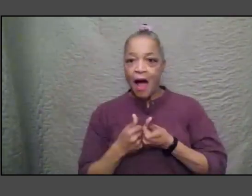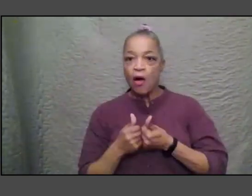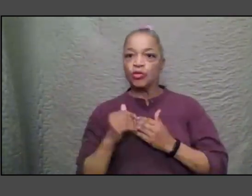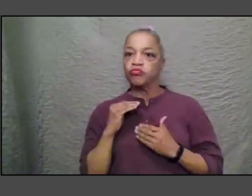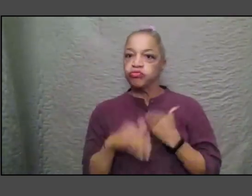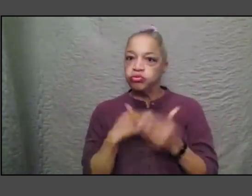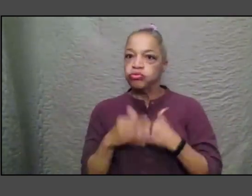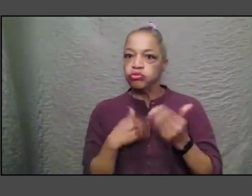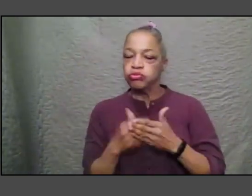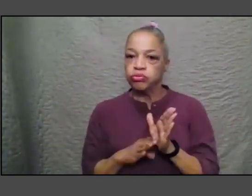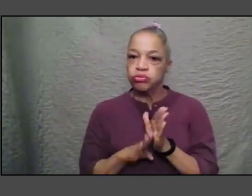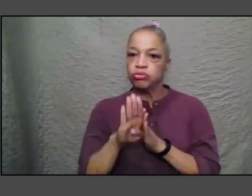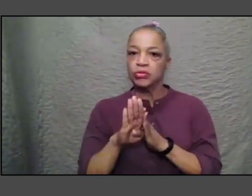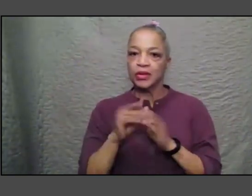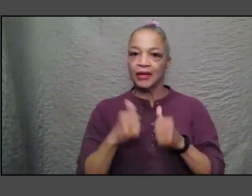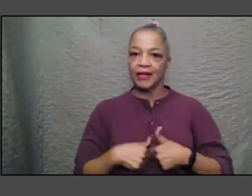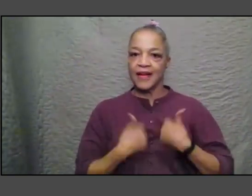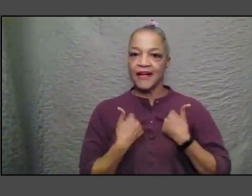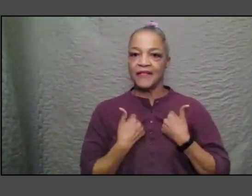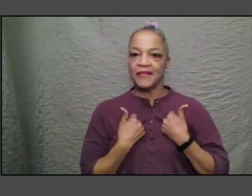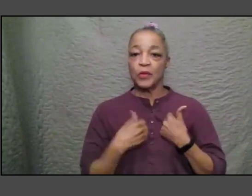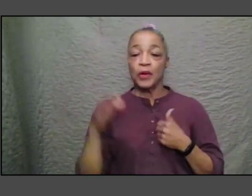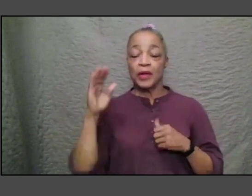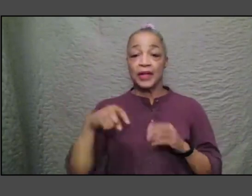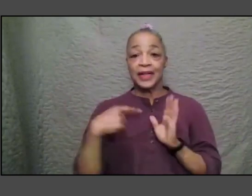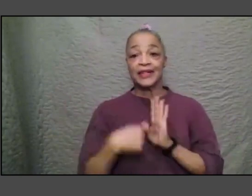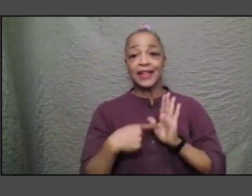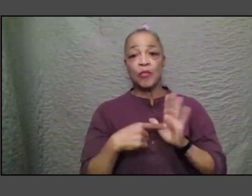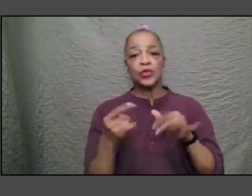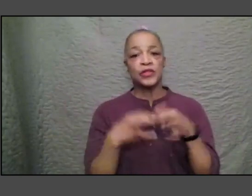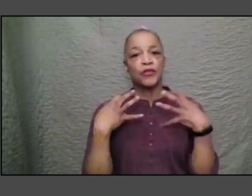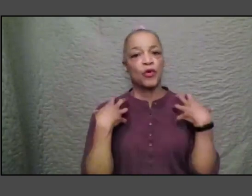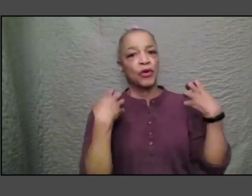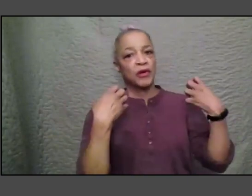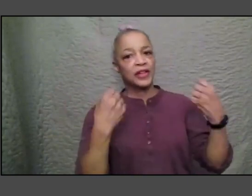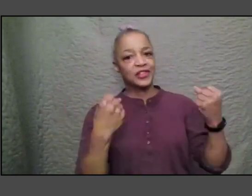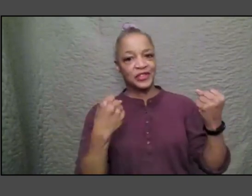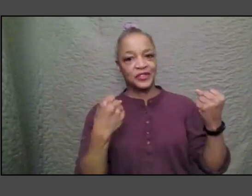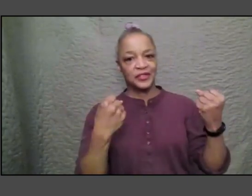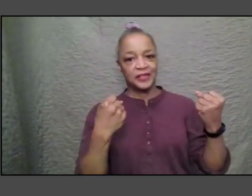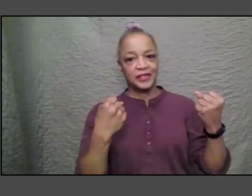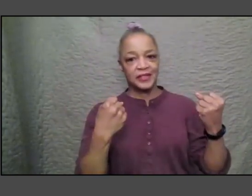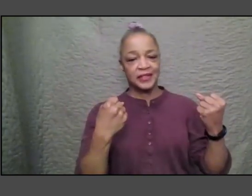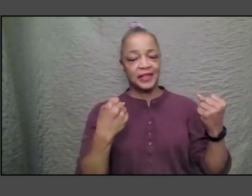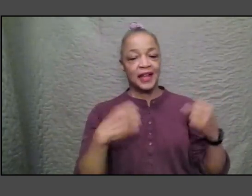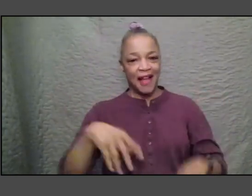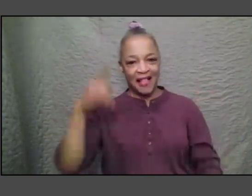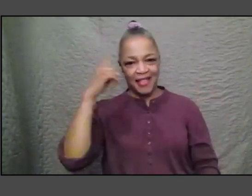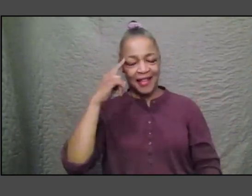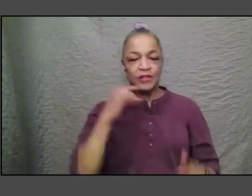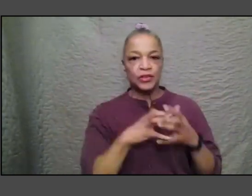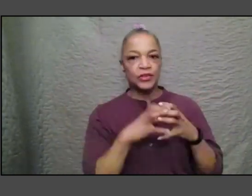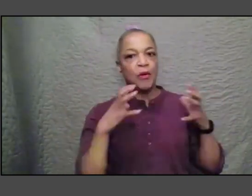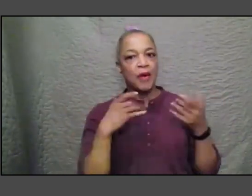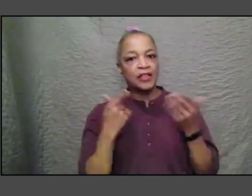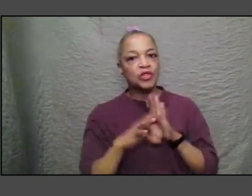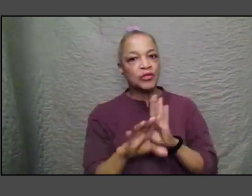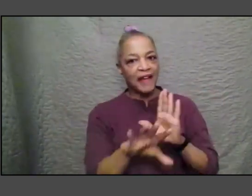all need examples of courage so i think that there is is so much to be found there you know i